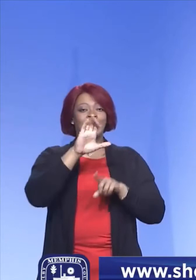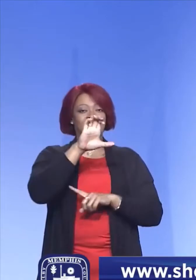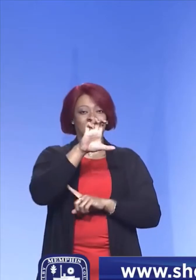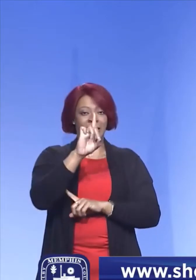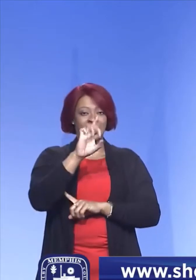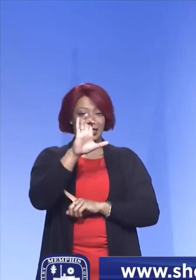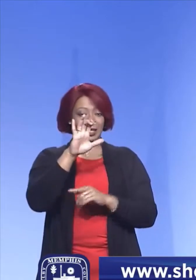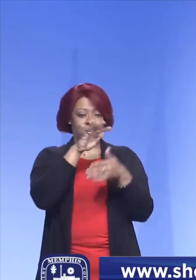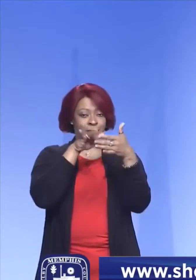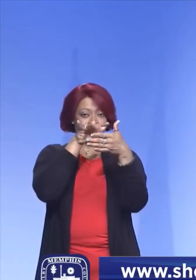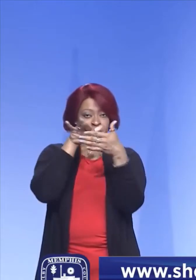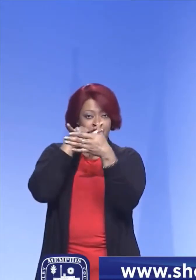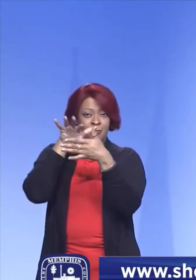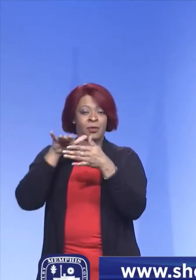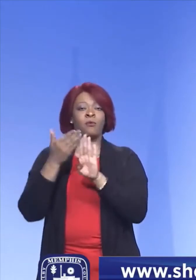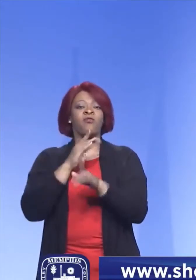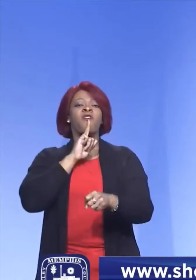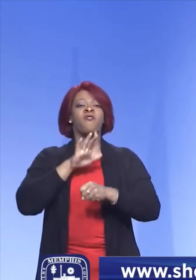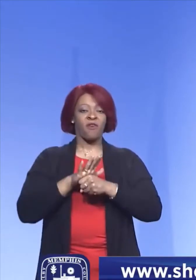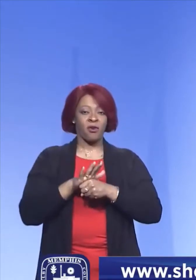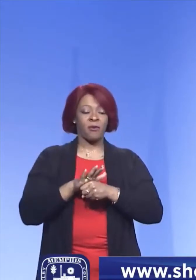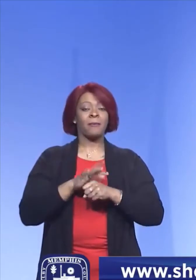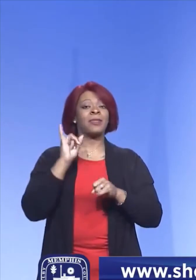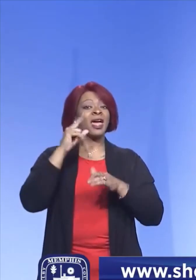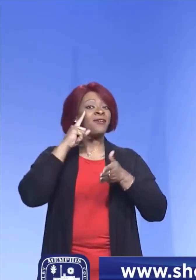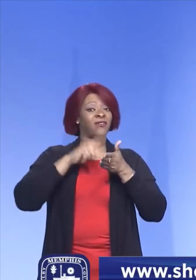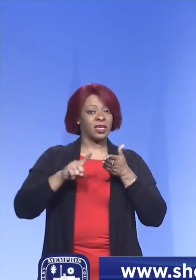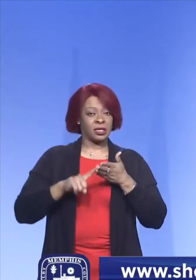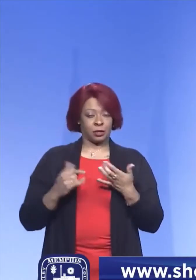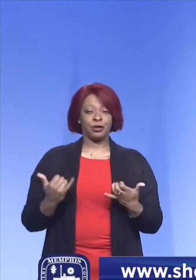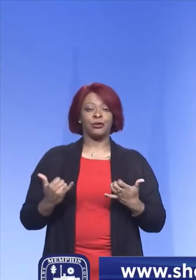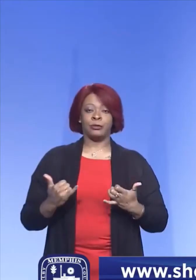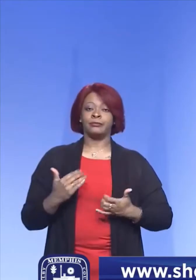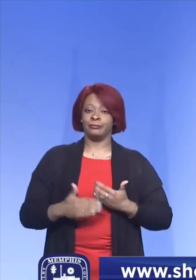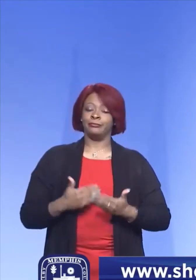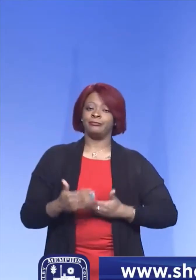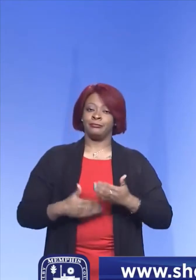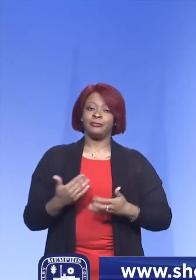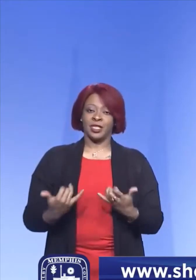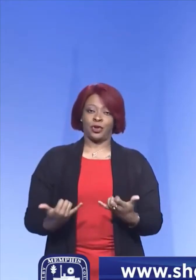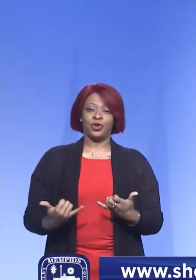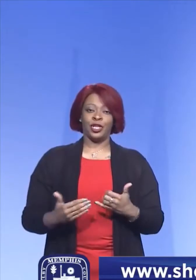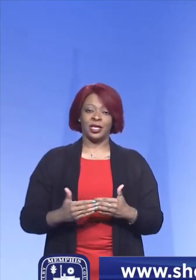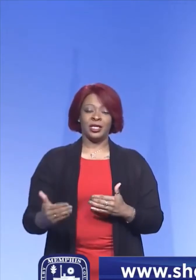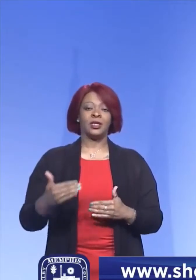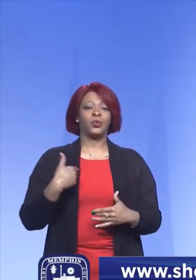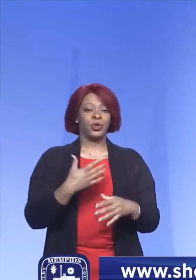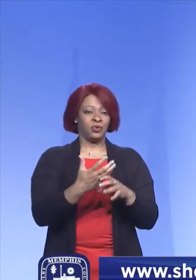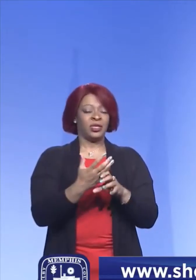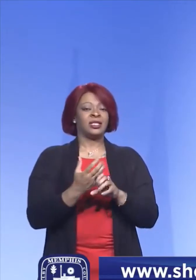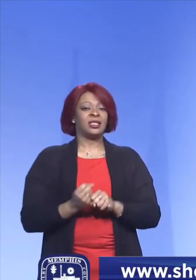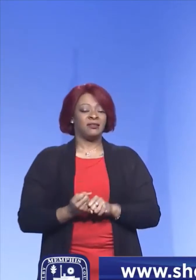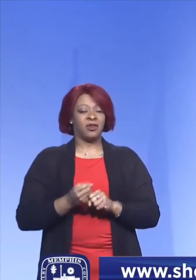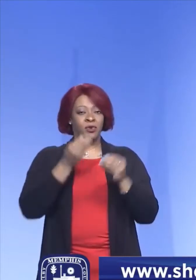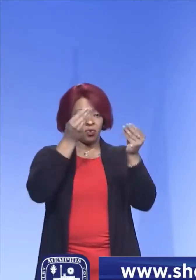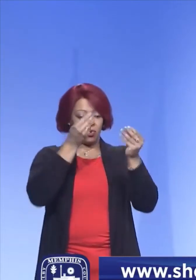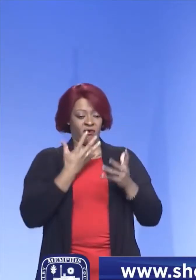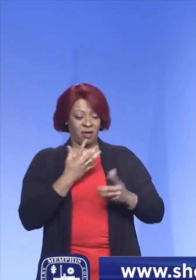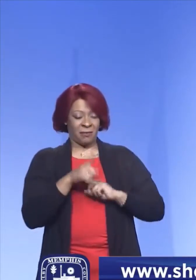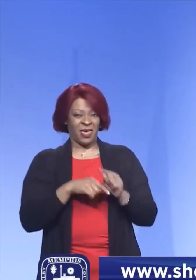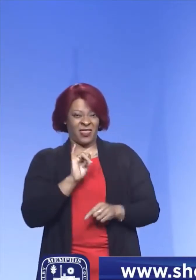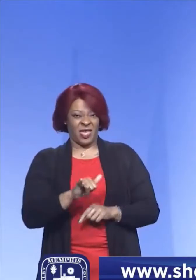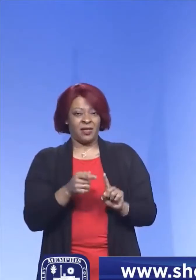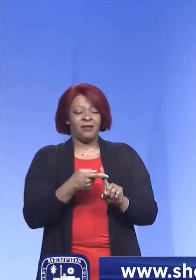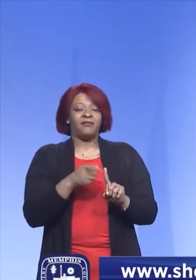before it will be confirmed. But the investigation is underway today. We received a notification about this from